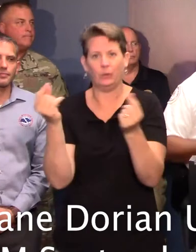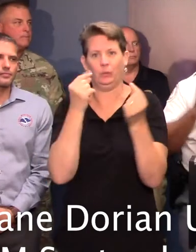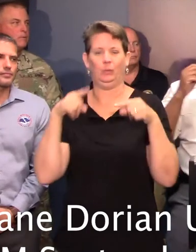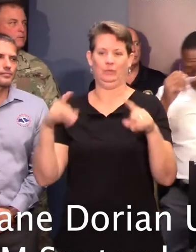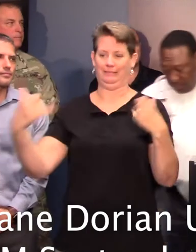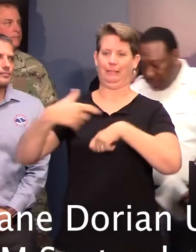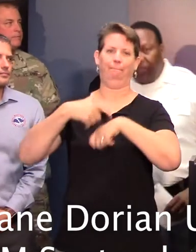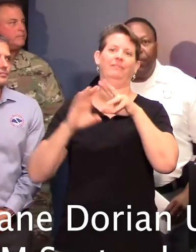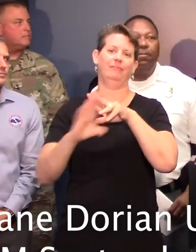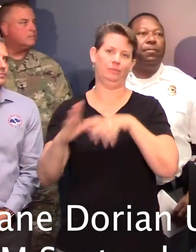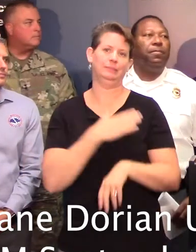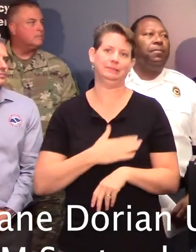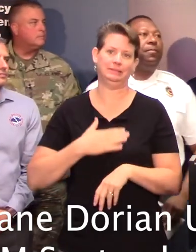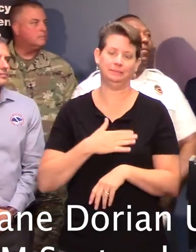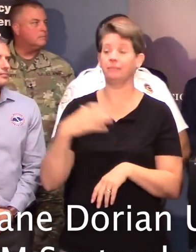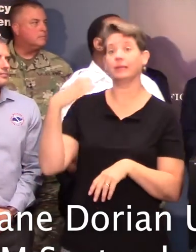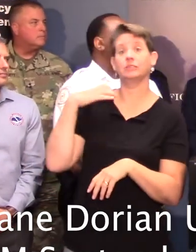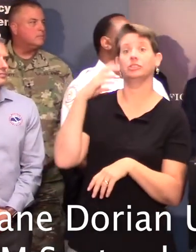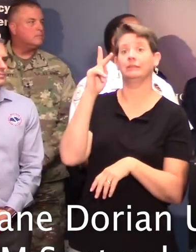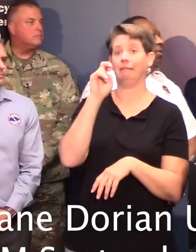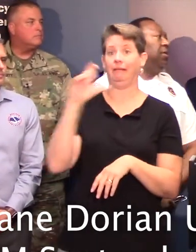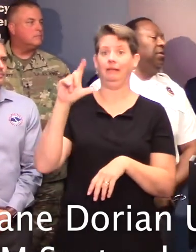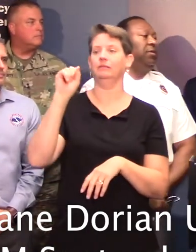Governor. Thank you. Chief Keele, Slead.